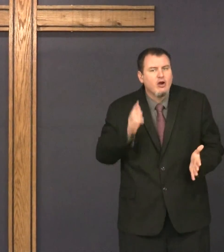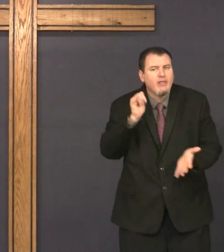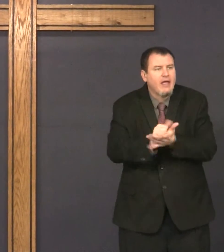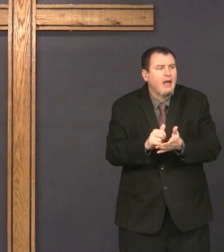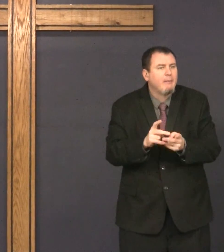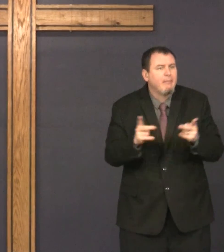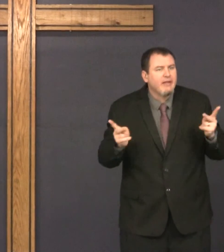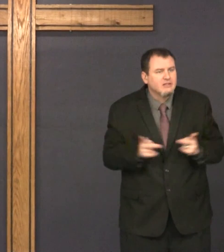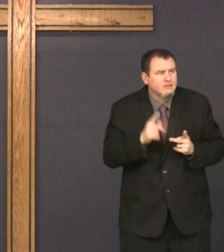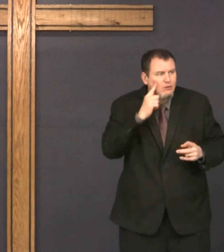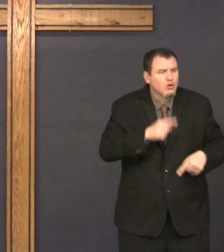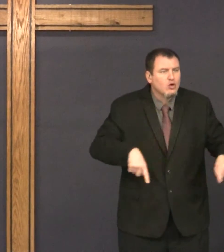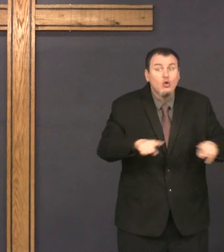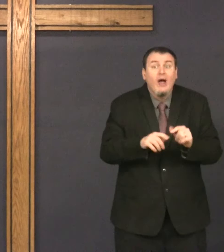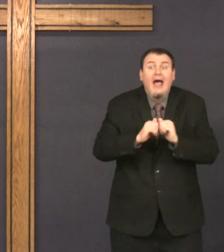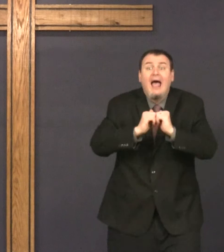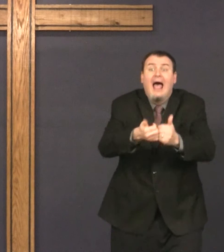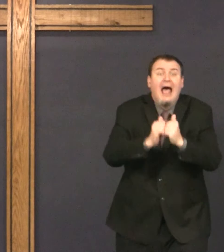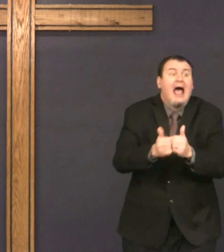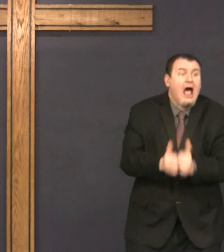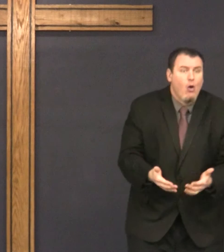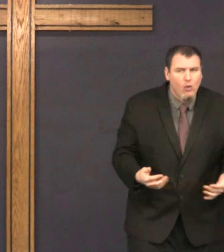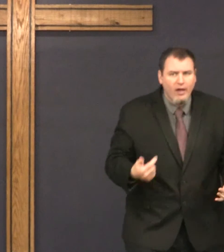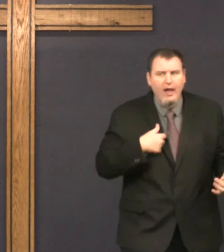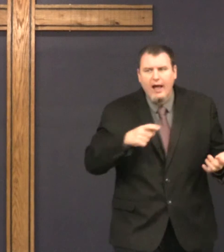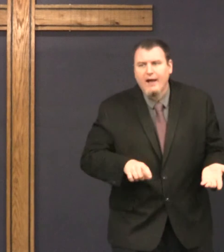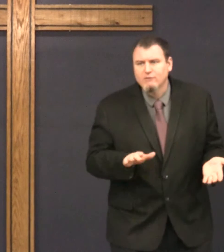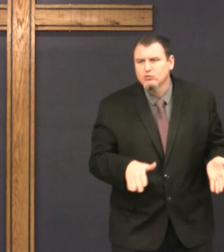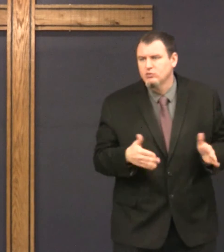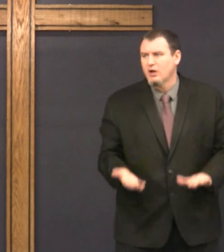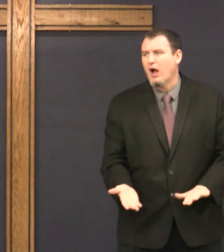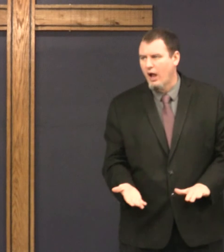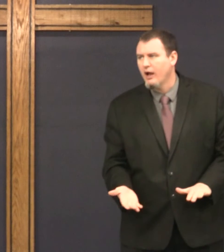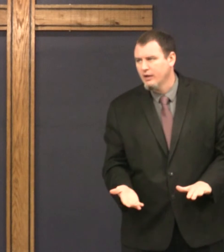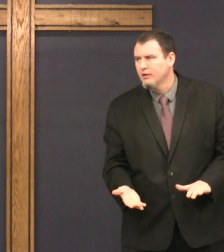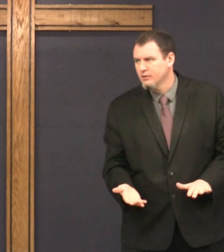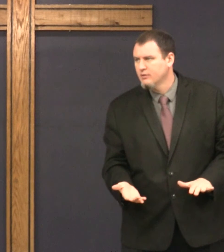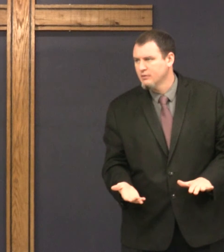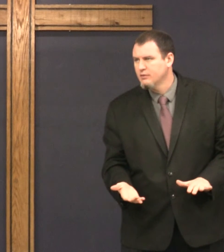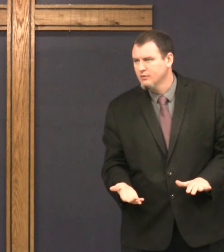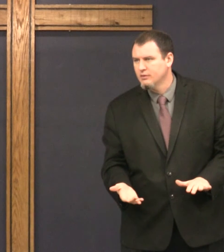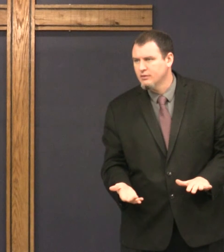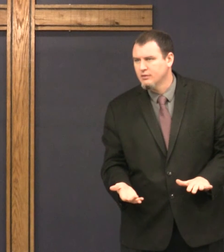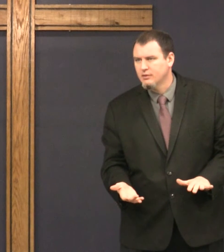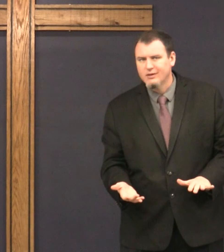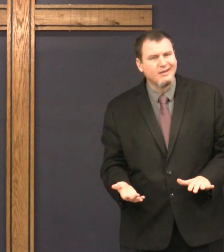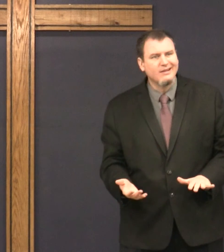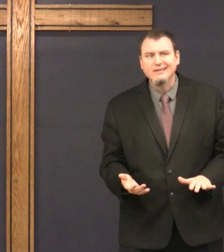if you want to place in heaven, I have to prepare that for you. I have to die.